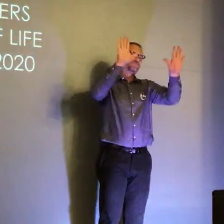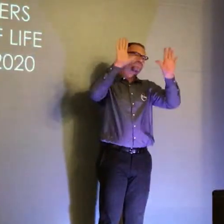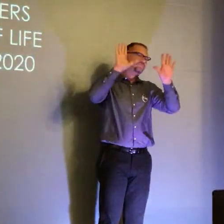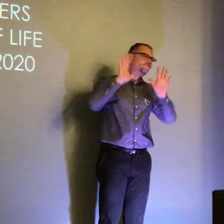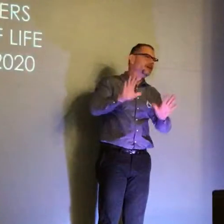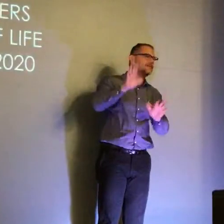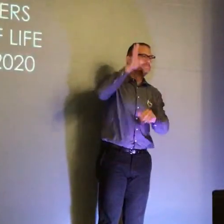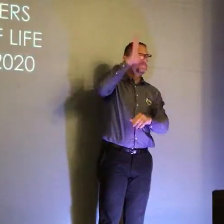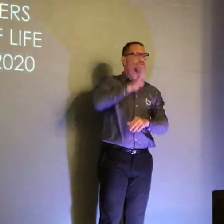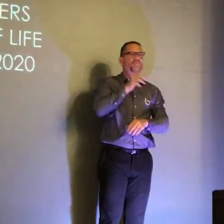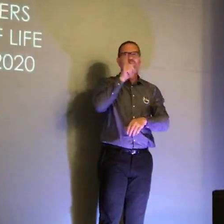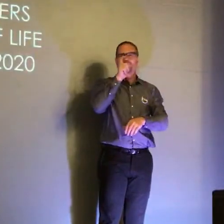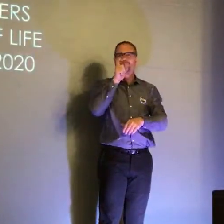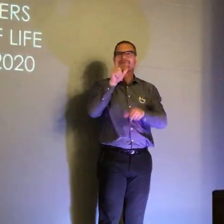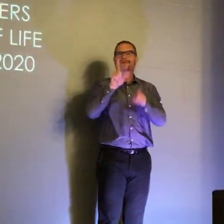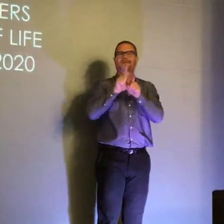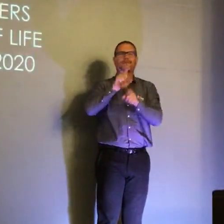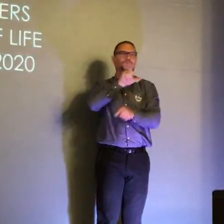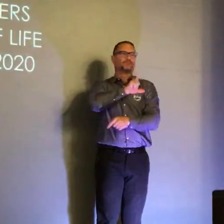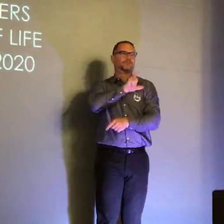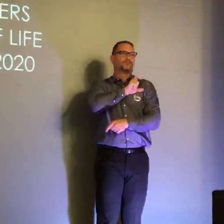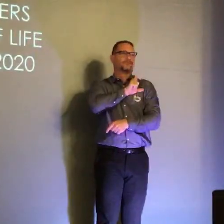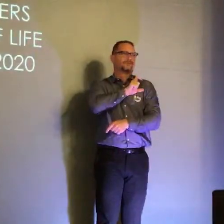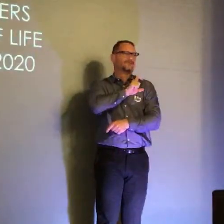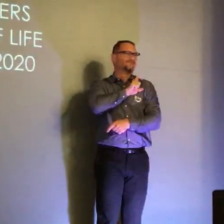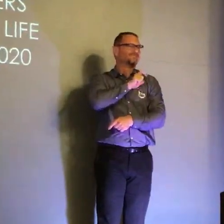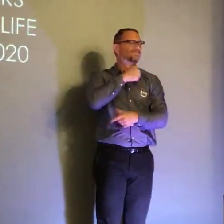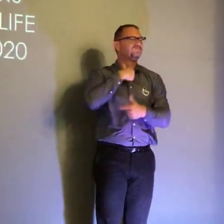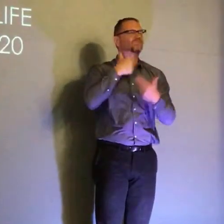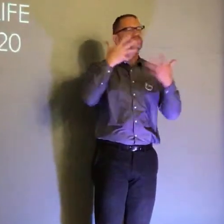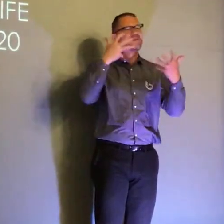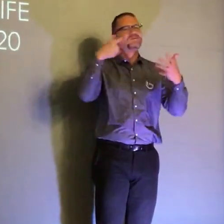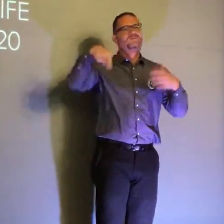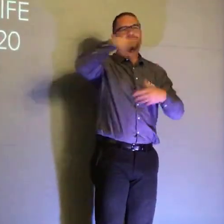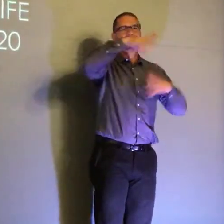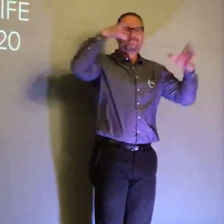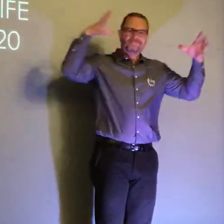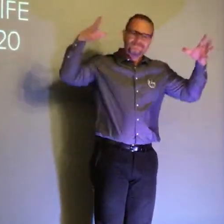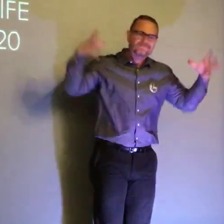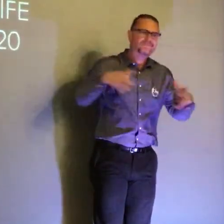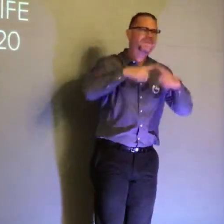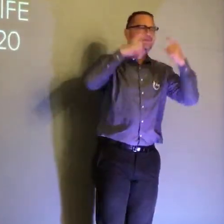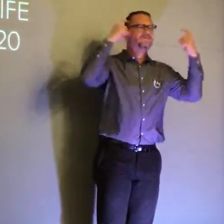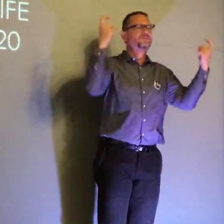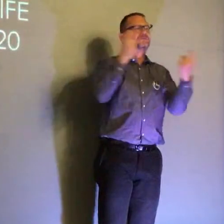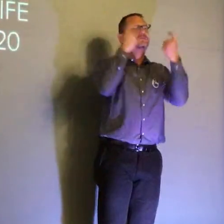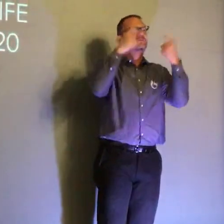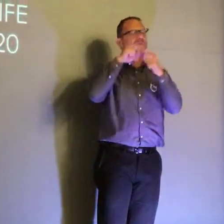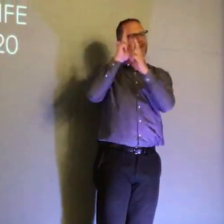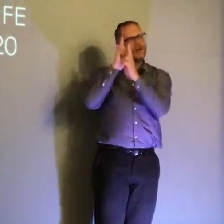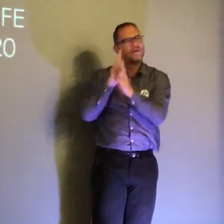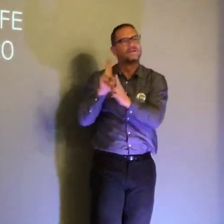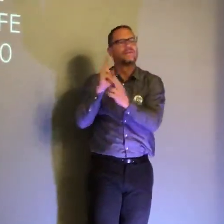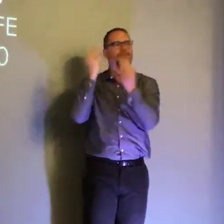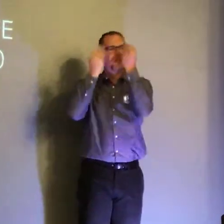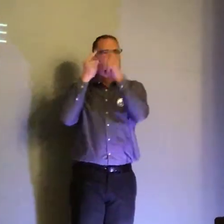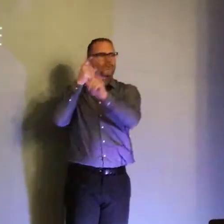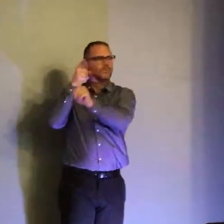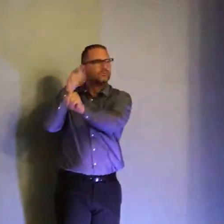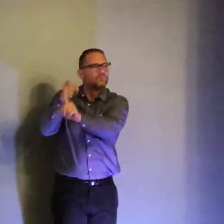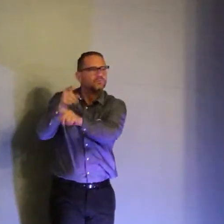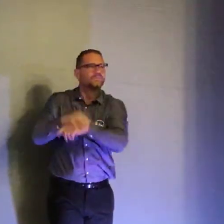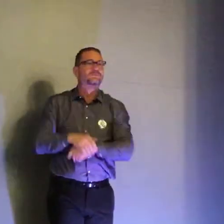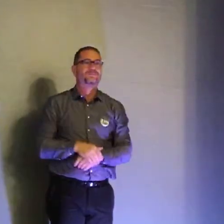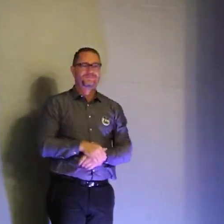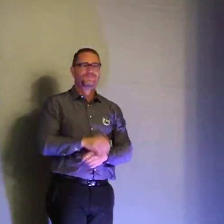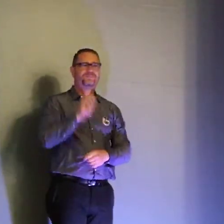our fantastic security guard who has worked here for many years we wanted to gather today to